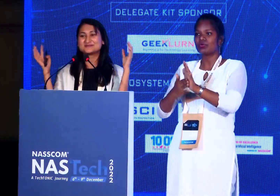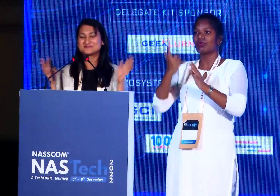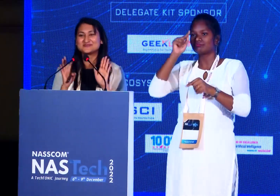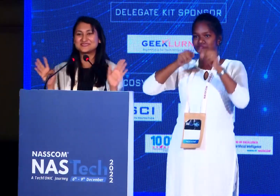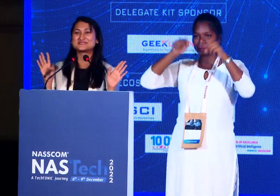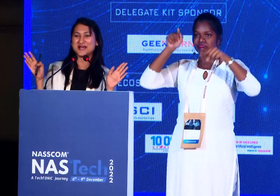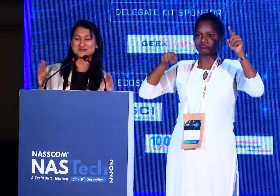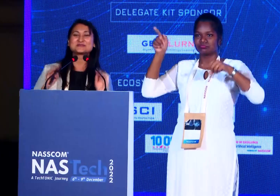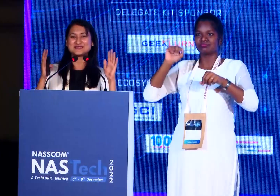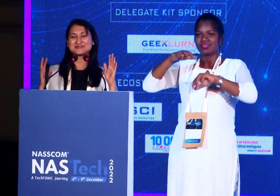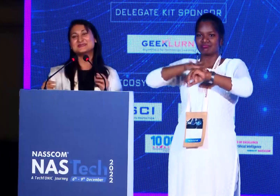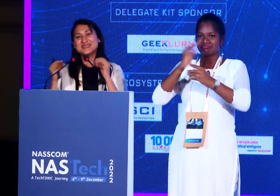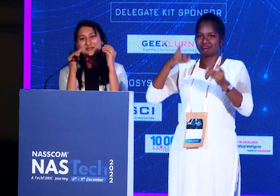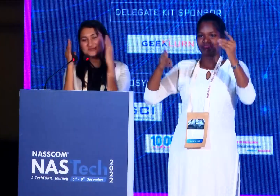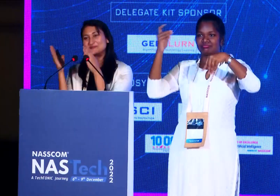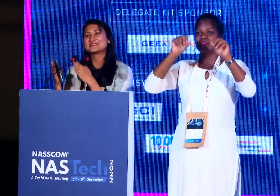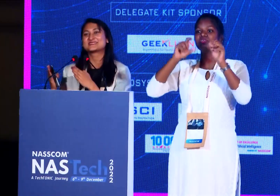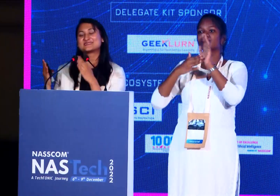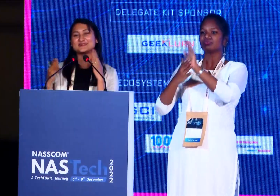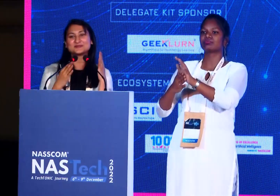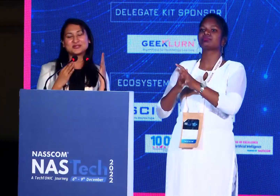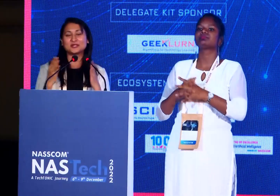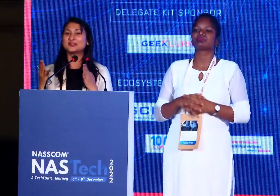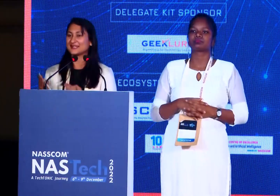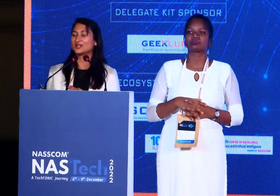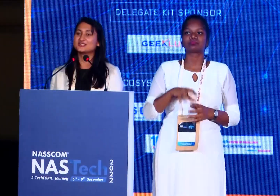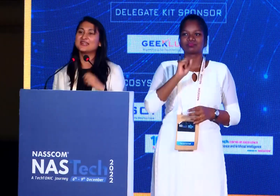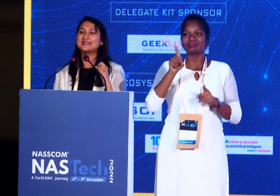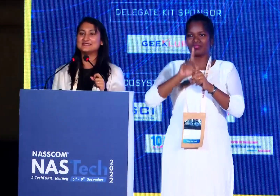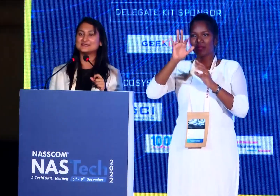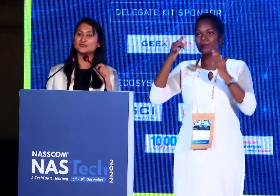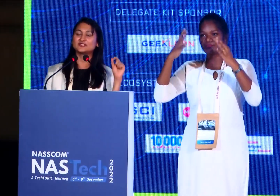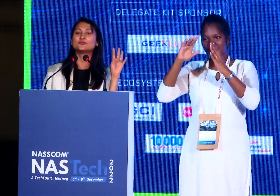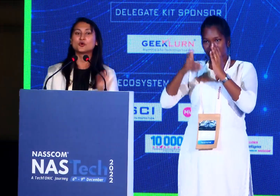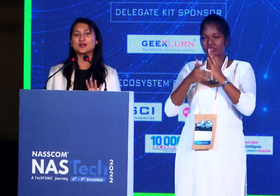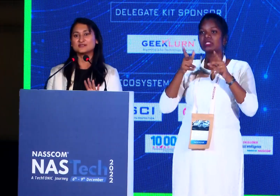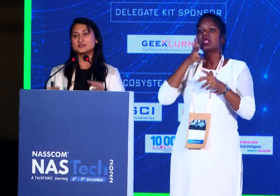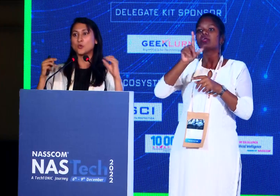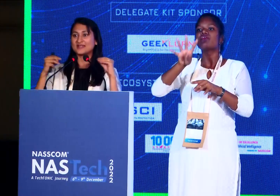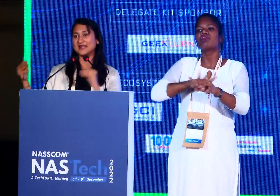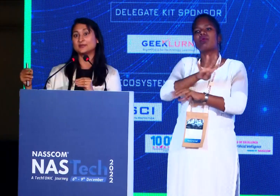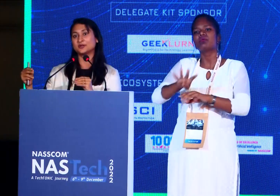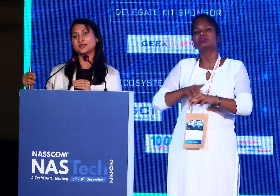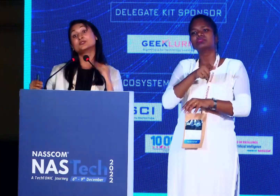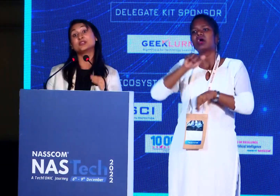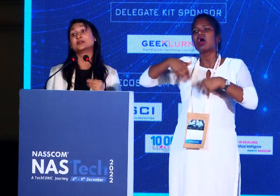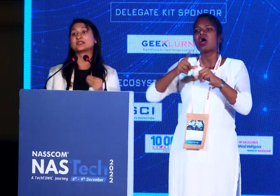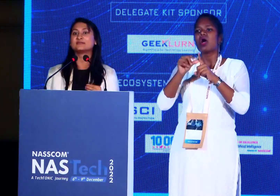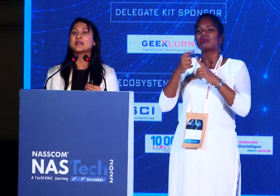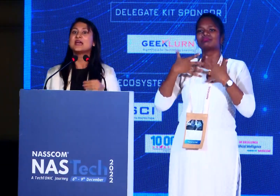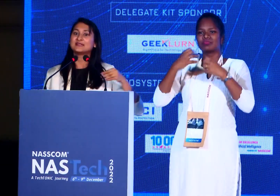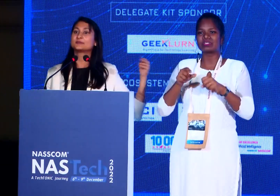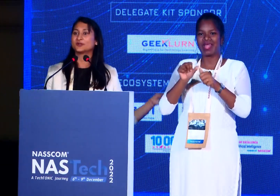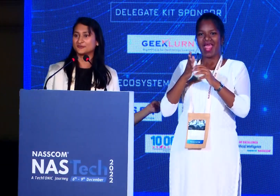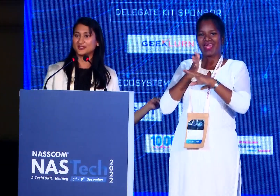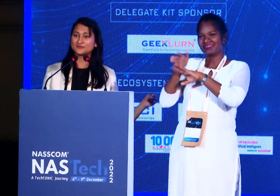physics jargons. But still, it uses a particular technology and tells you within four hours what antibiotics you need to